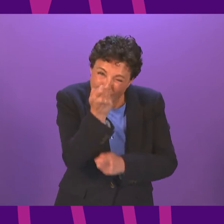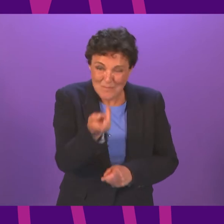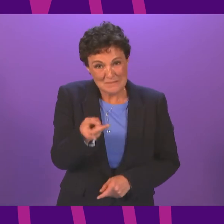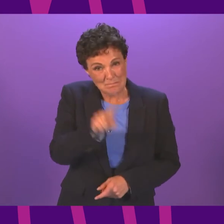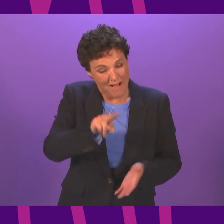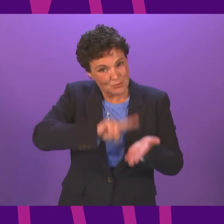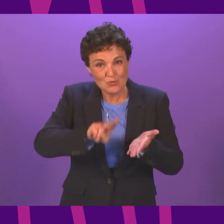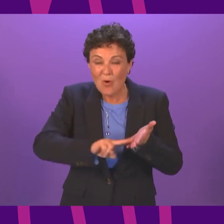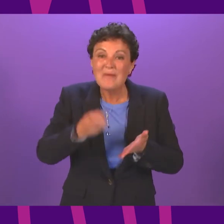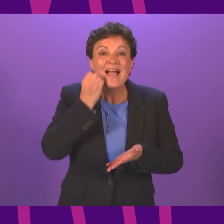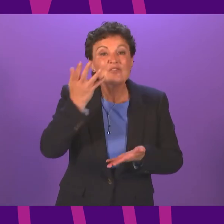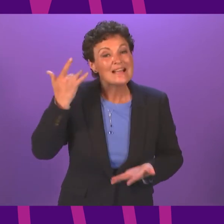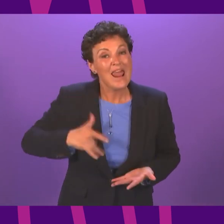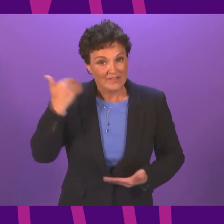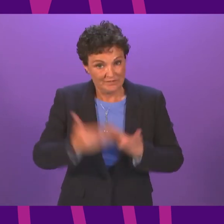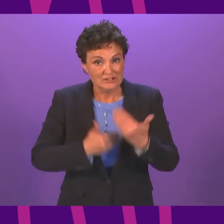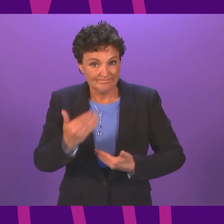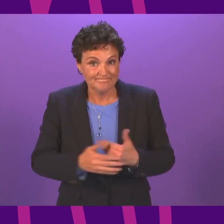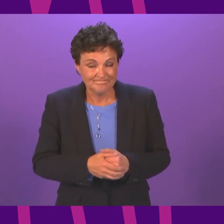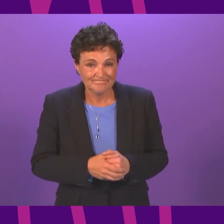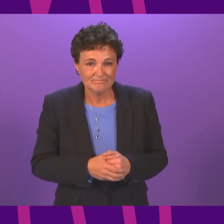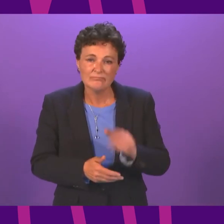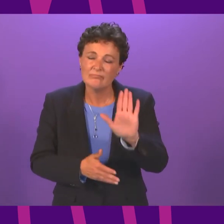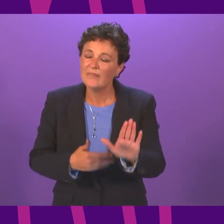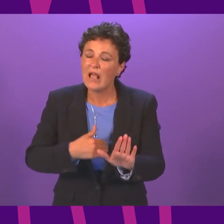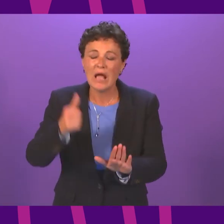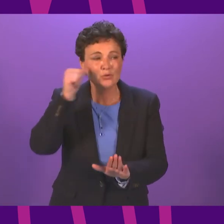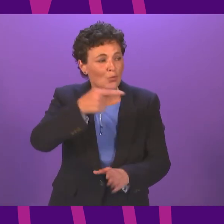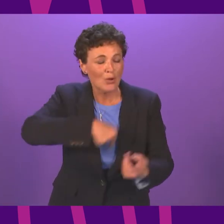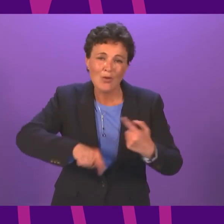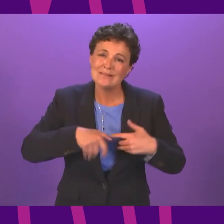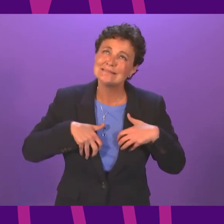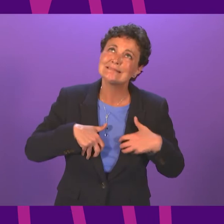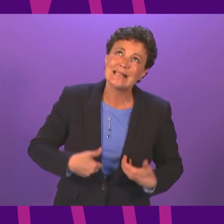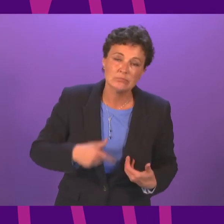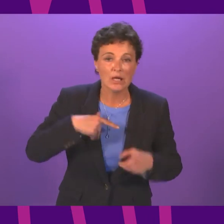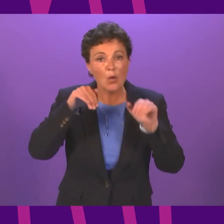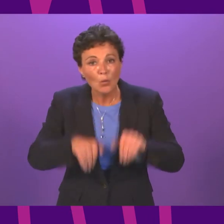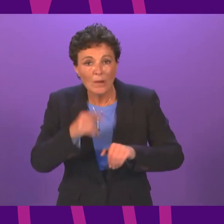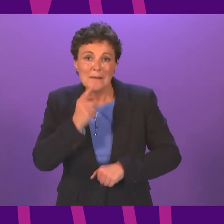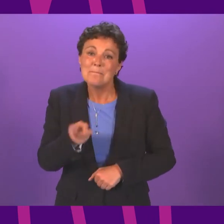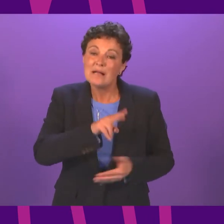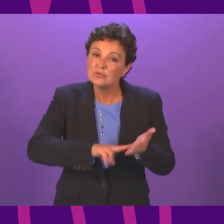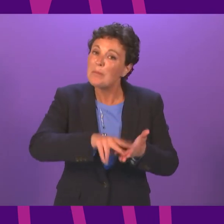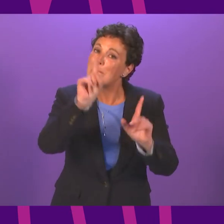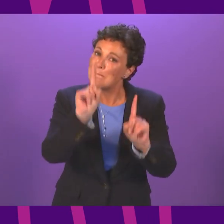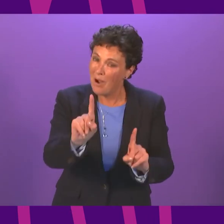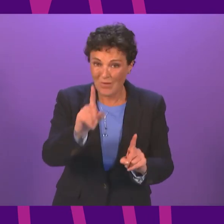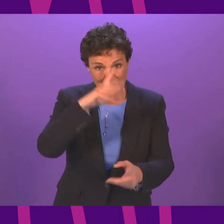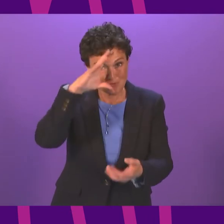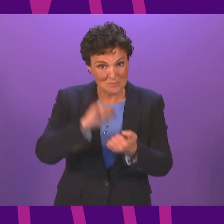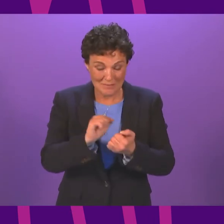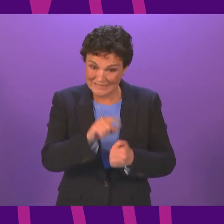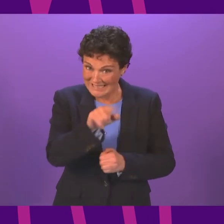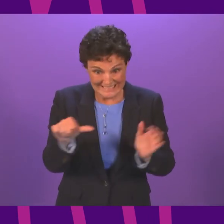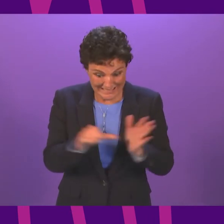day-to-day lives. Of course, while this is a longed-for moment, it is important to recognise that we still have a difficult